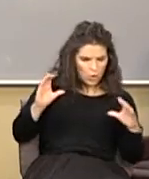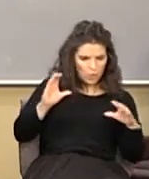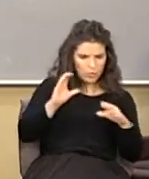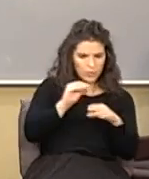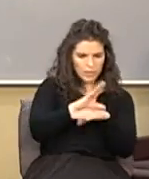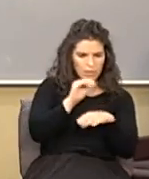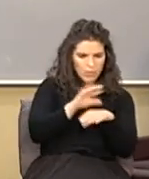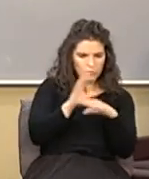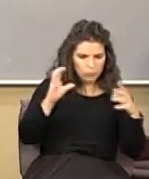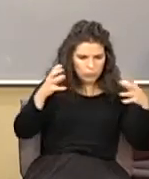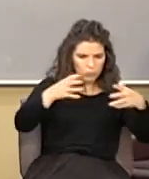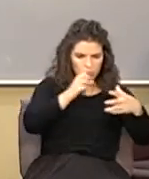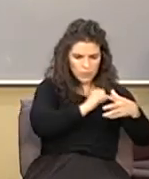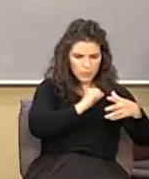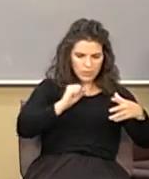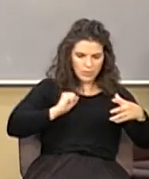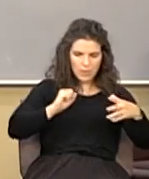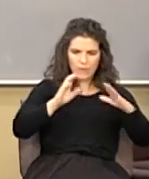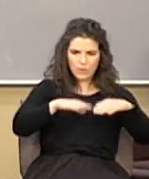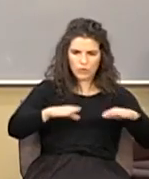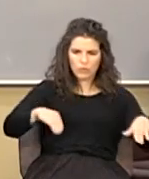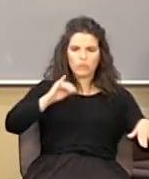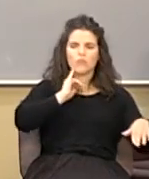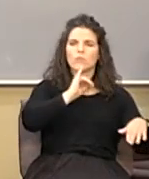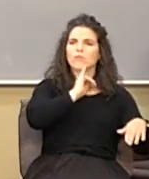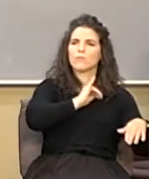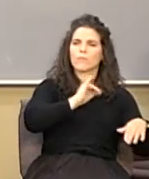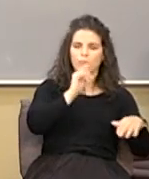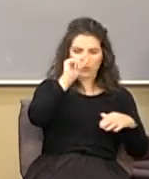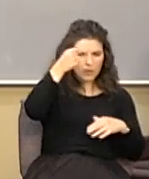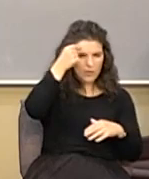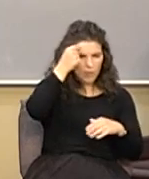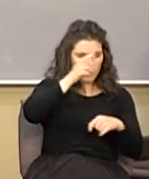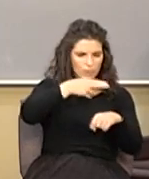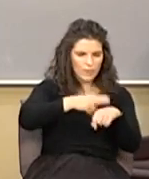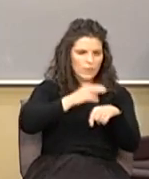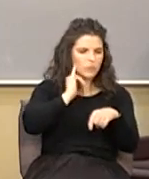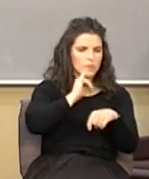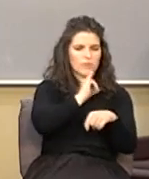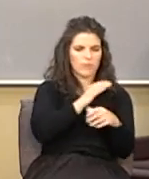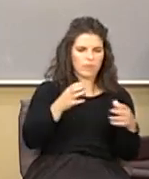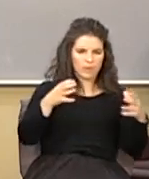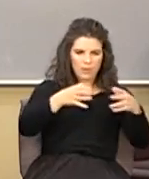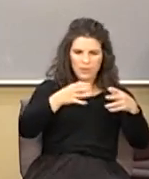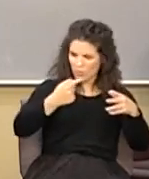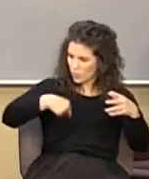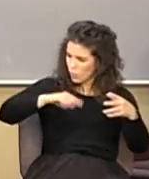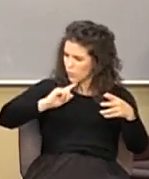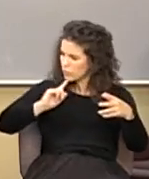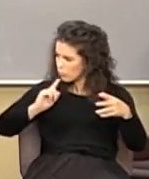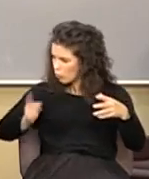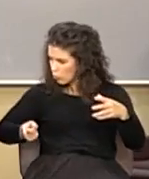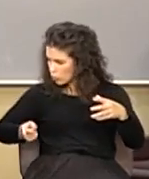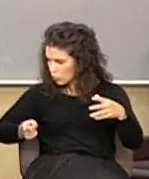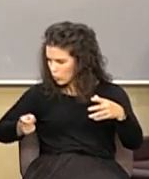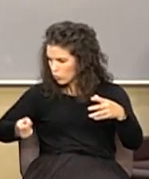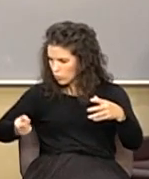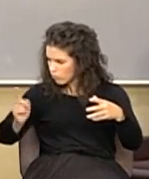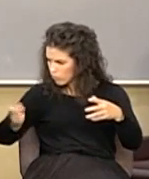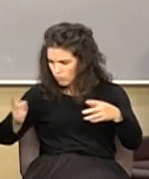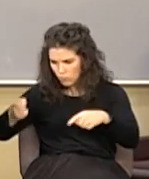the senate of the children of Israel. So here's the lead, here's the government of the nation Israel and they say, we told you guys don't do that.